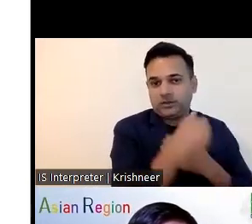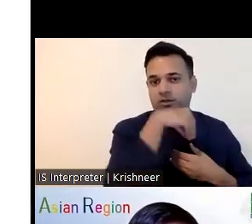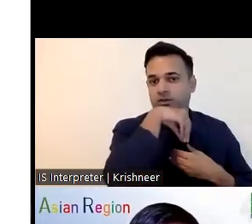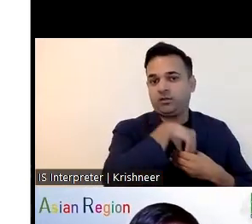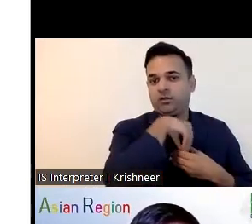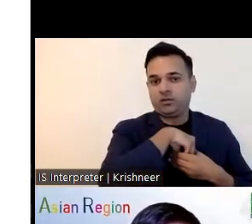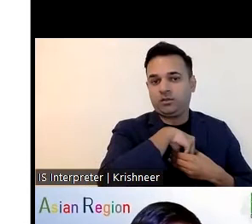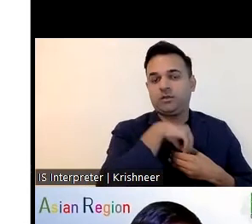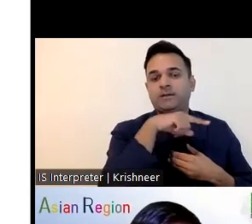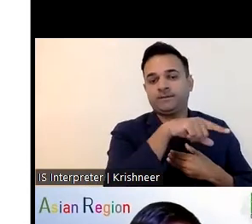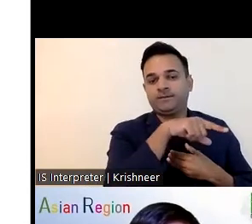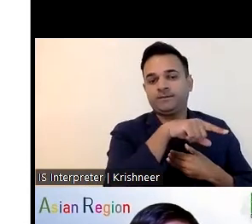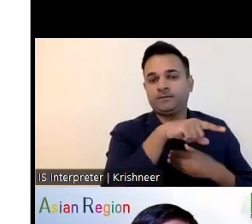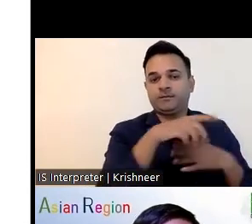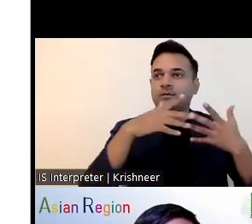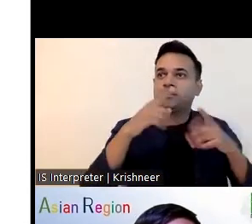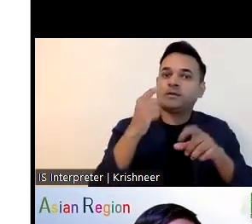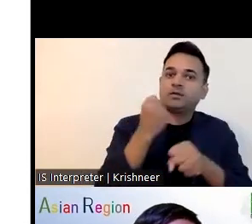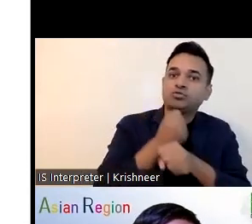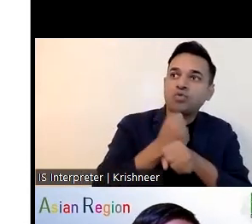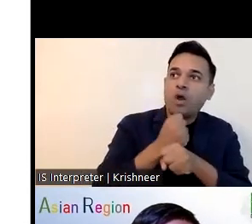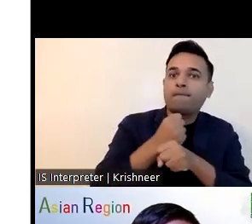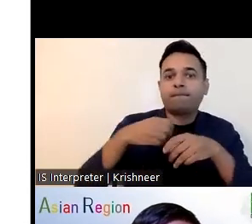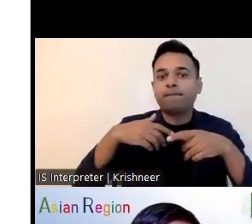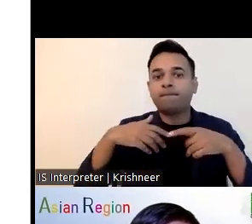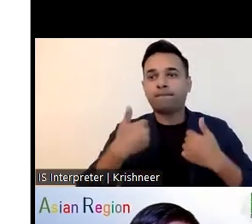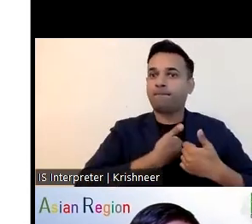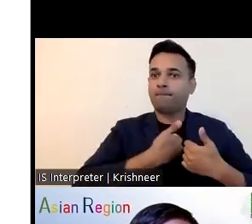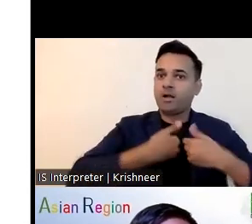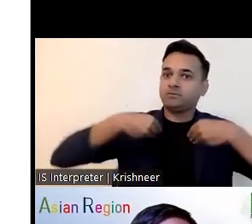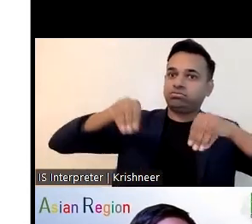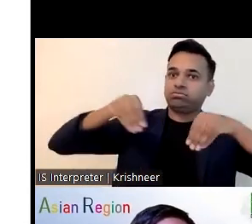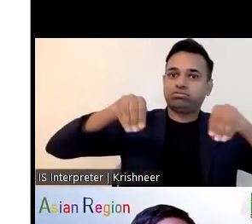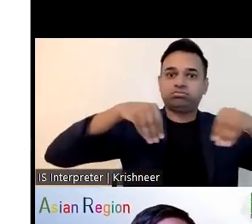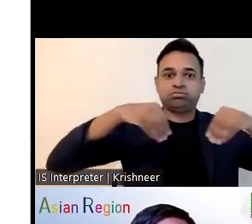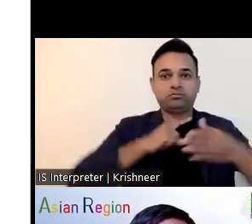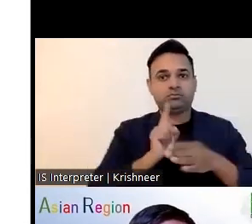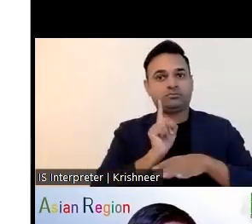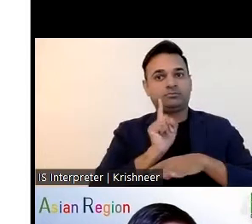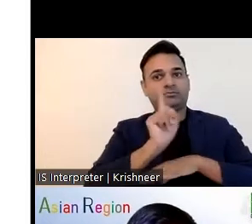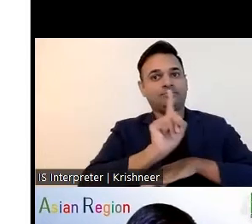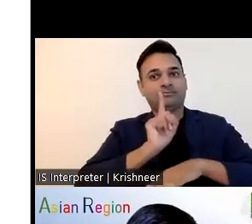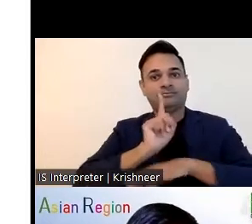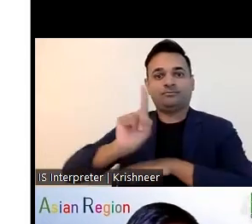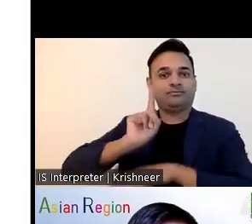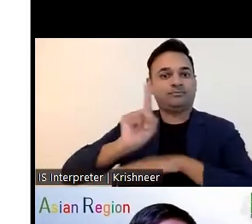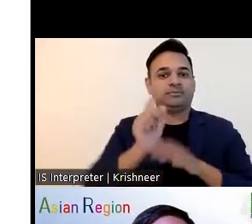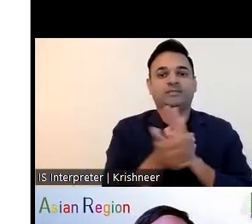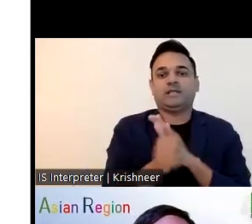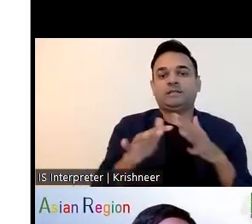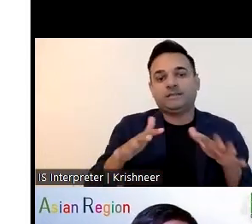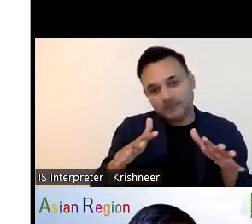employment or jobs and we person with disabilities even don't have uh required technical as well as uh